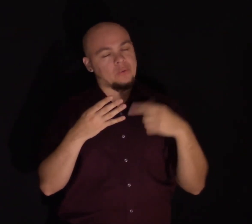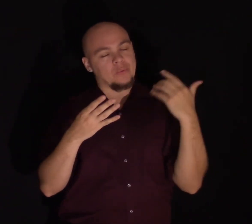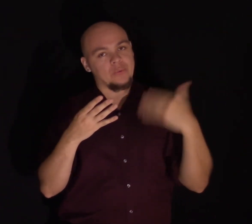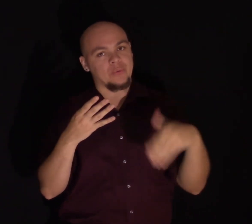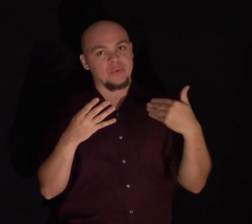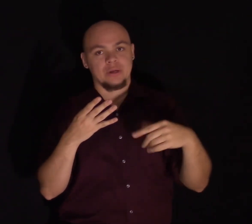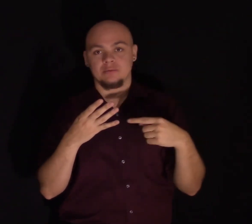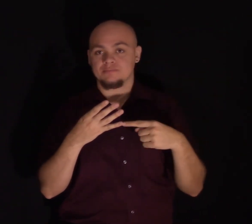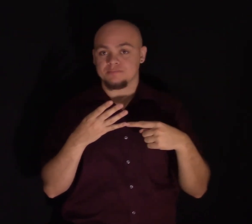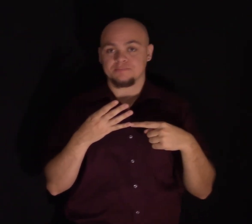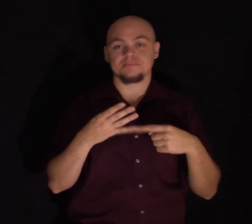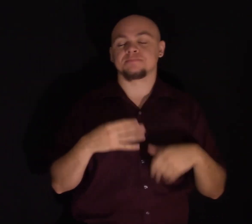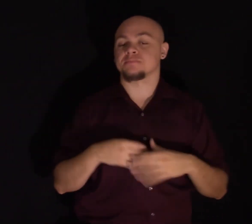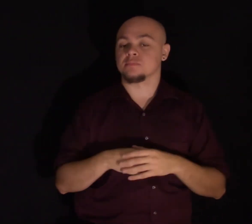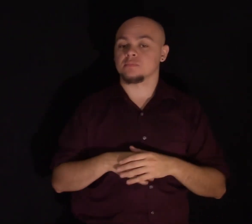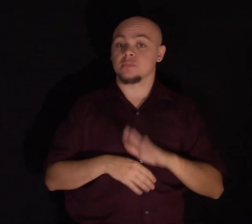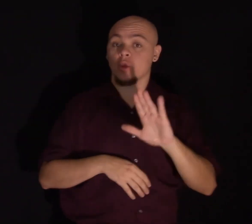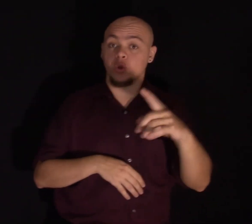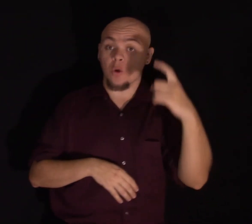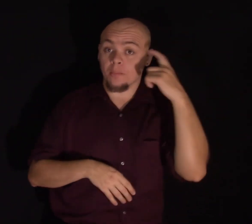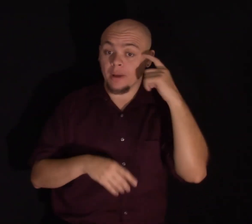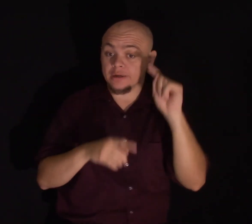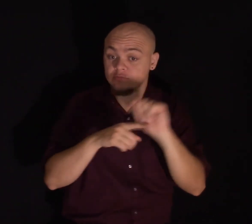Have you ever trained your mind?